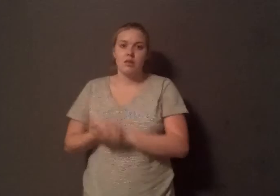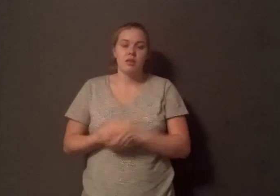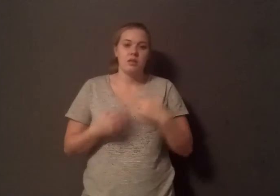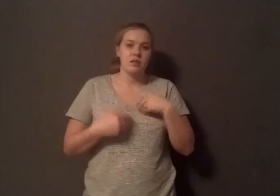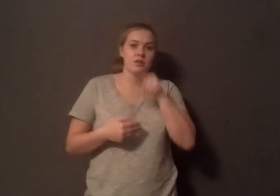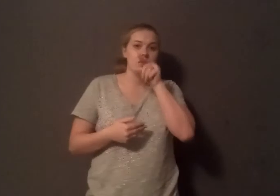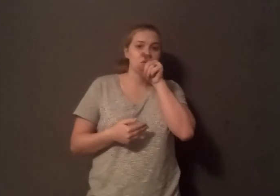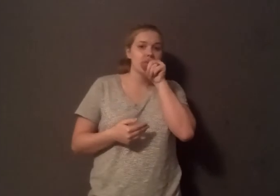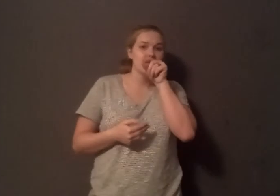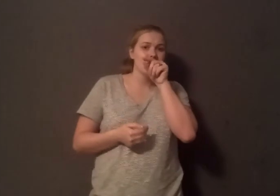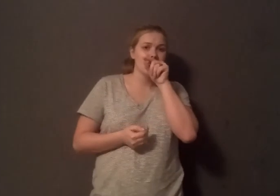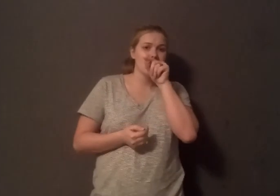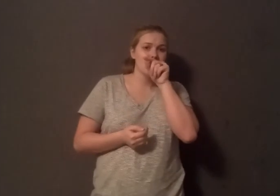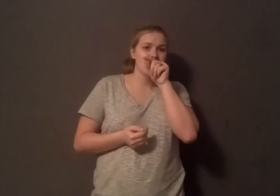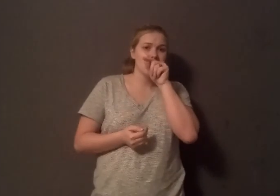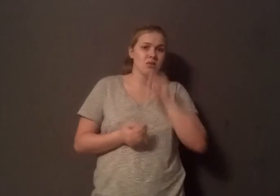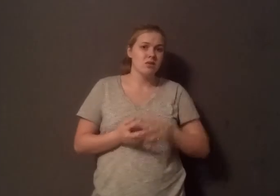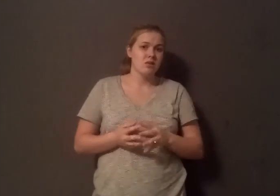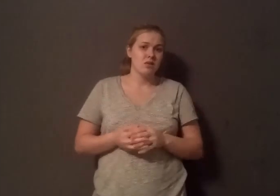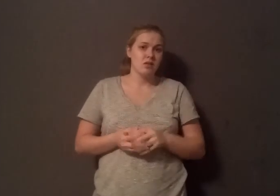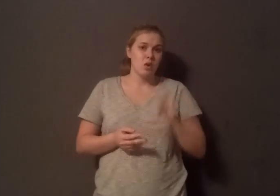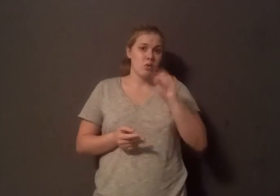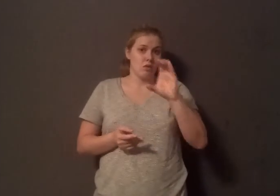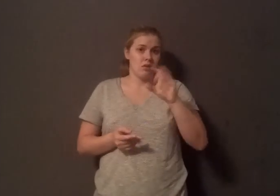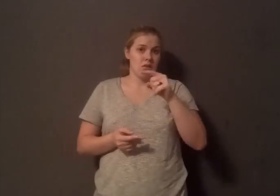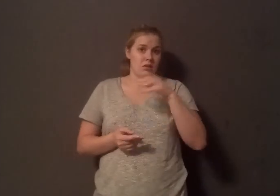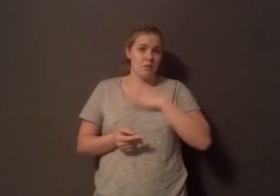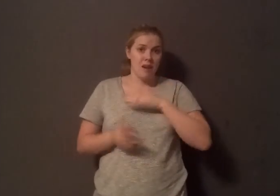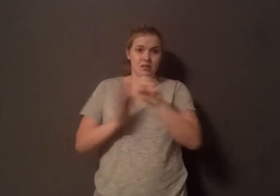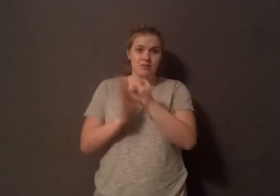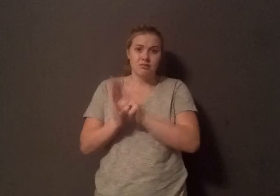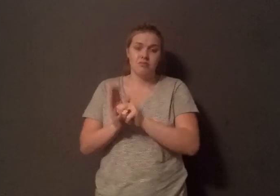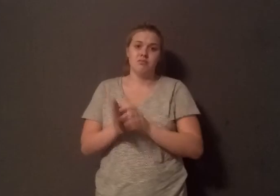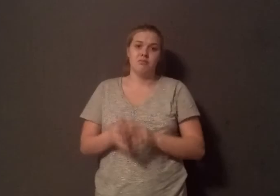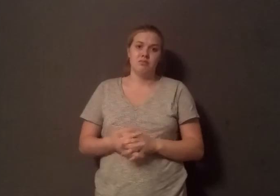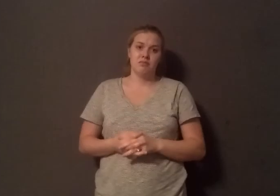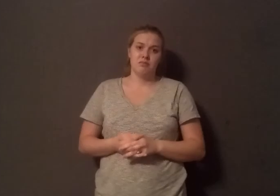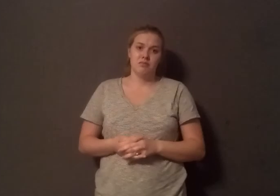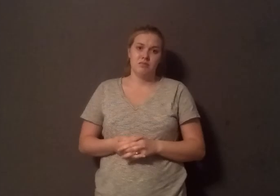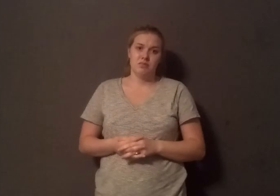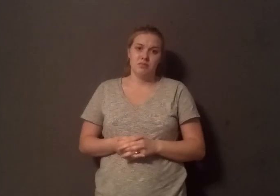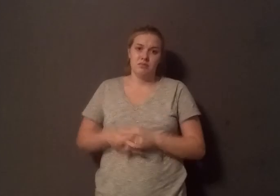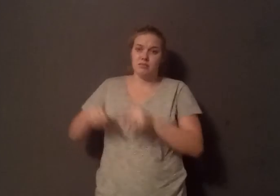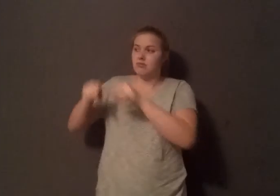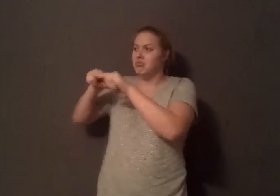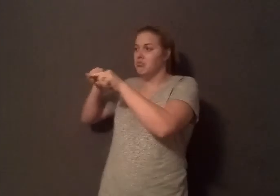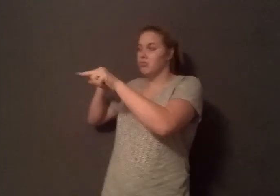is the feces and urine captain of the world right here in North Carolina. My state. Look, there's a blue line stream right here, into my property